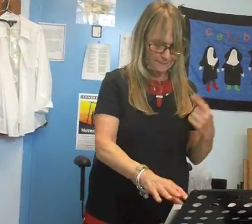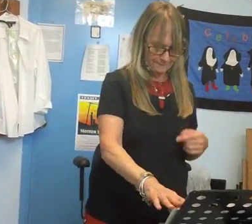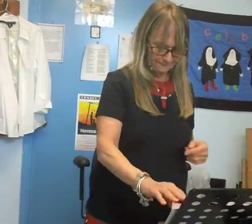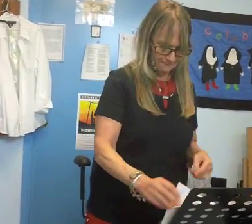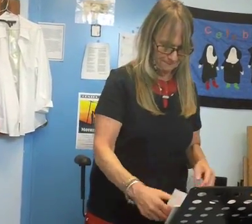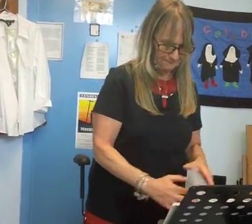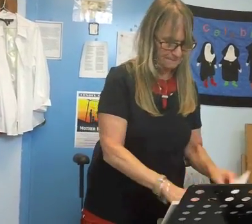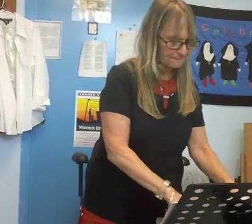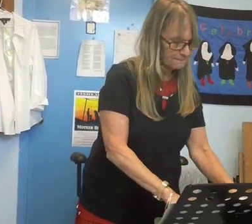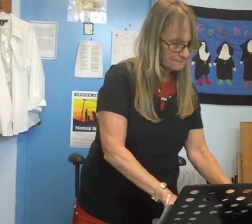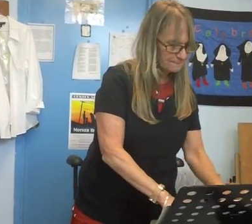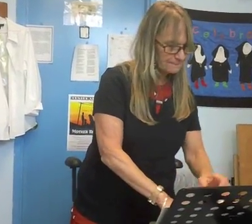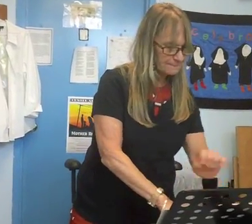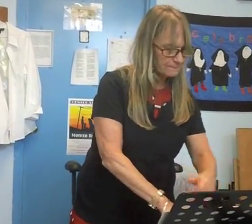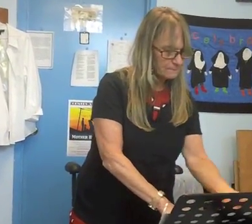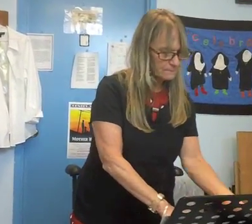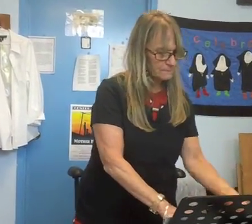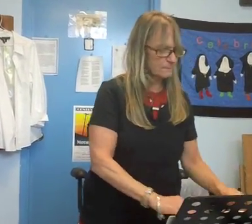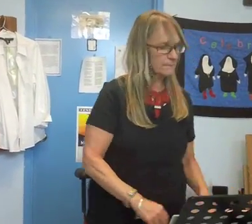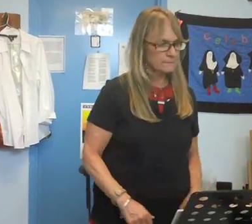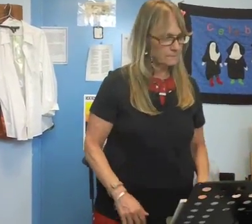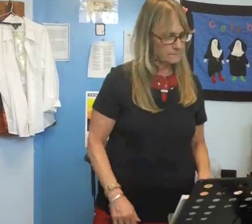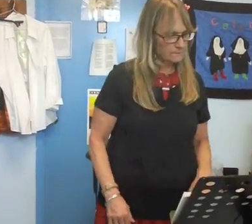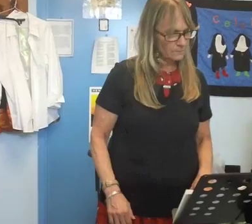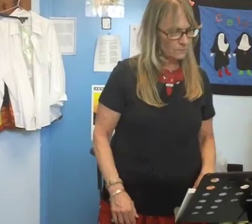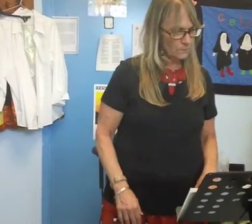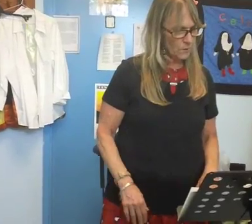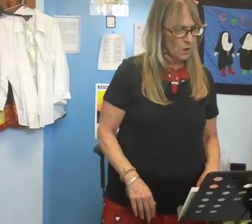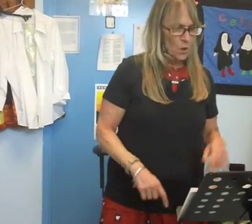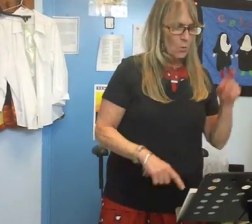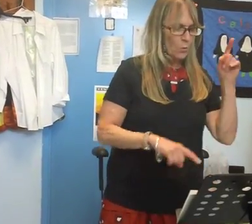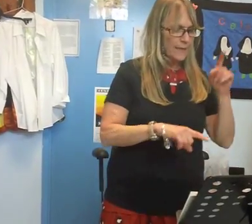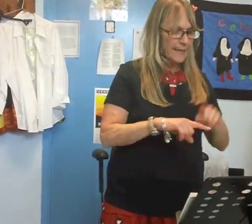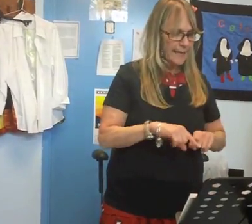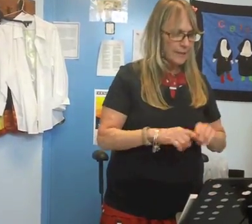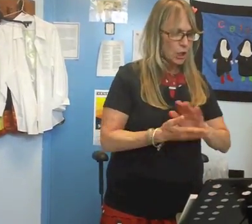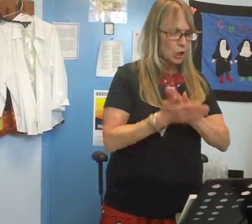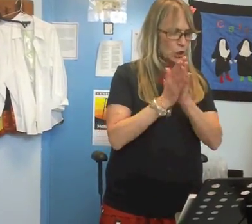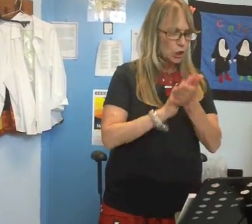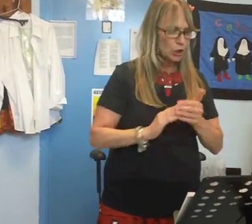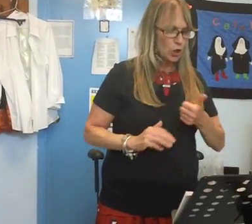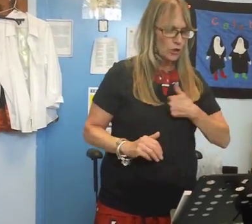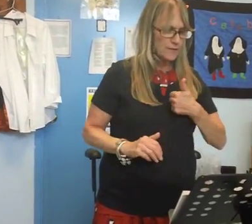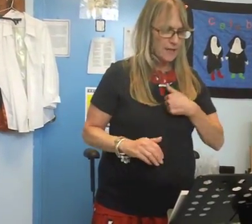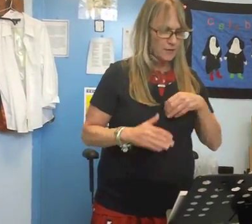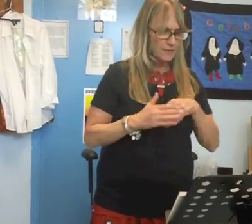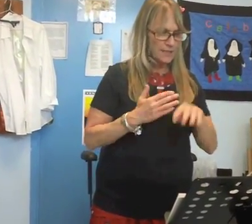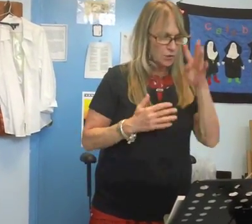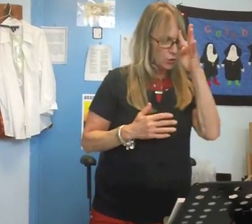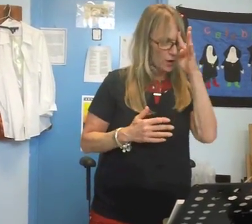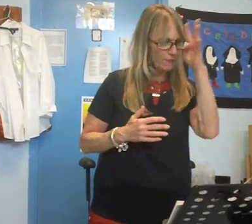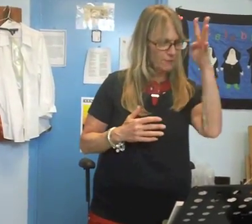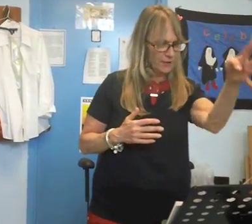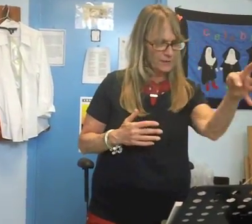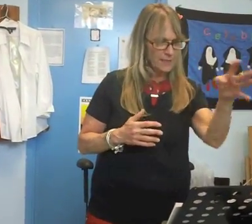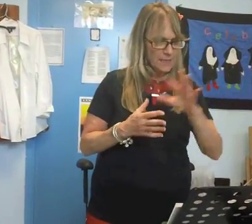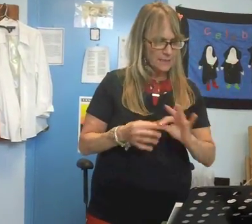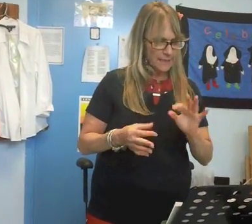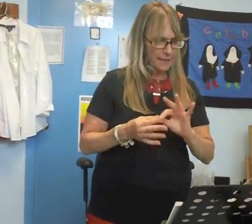I want a family we can't turn ourselves into a fairy tale